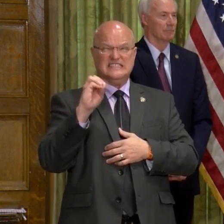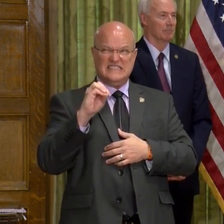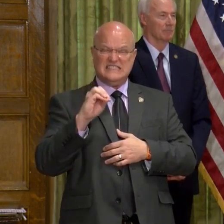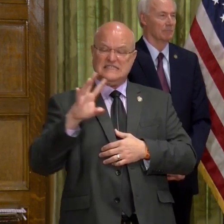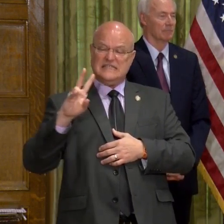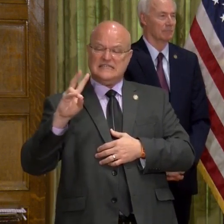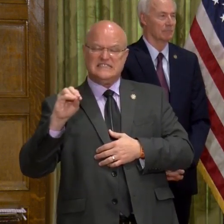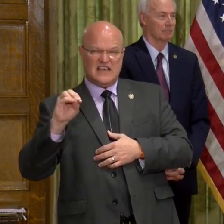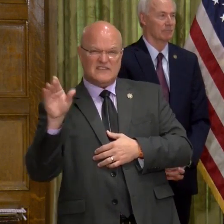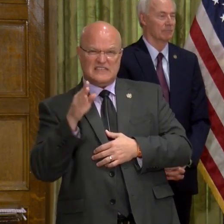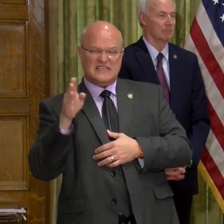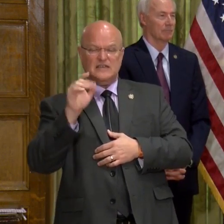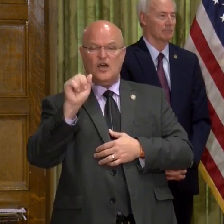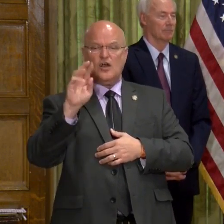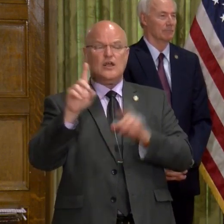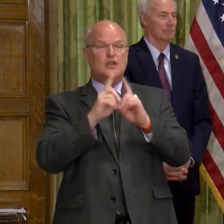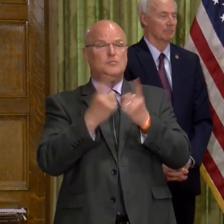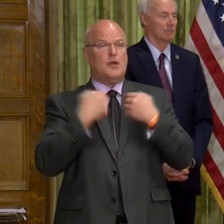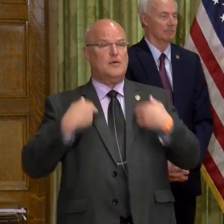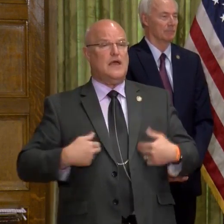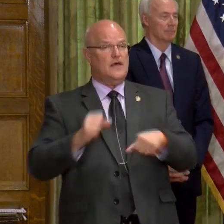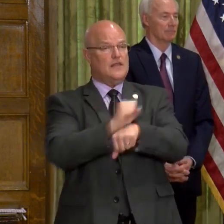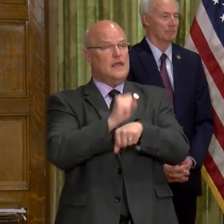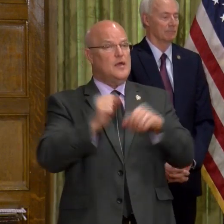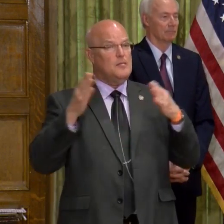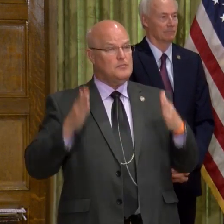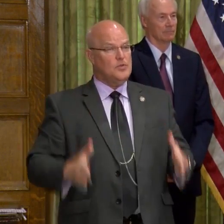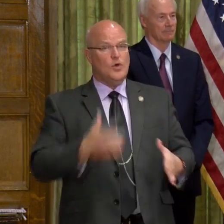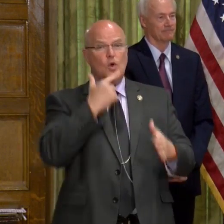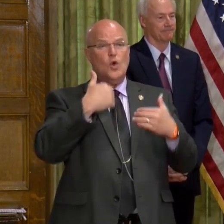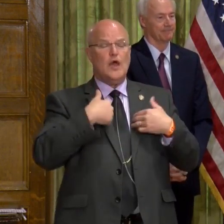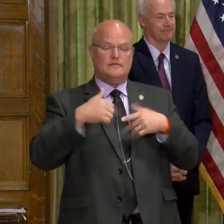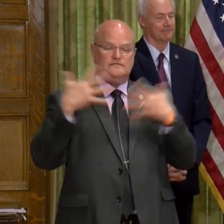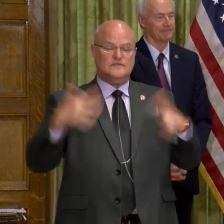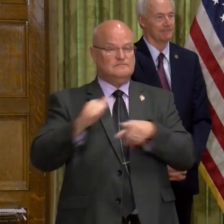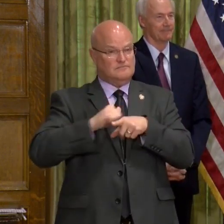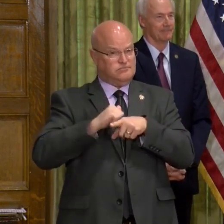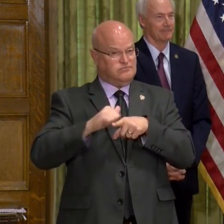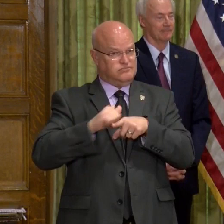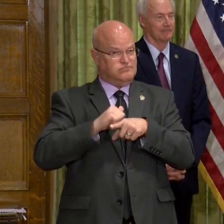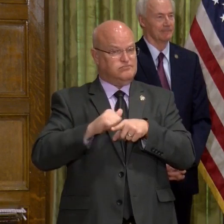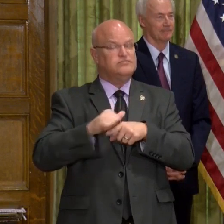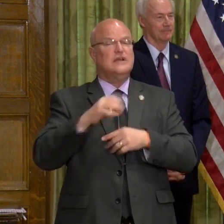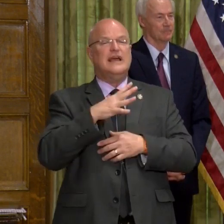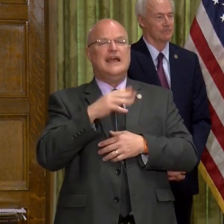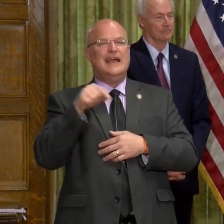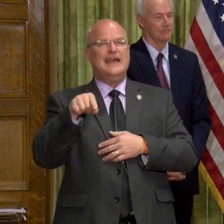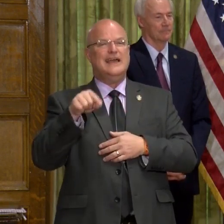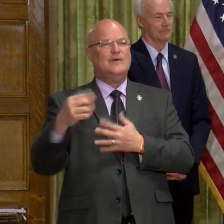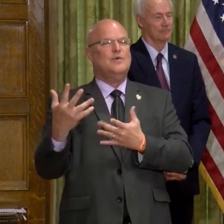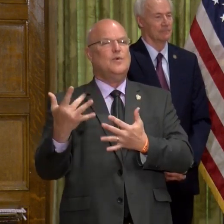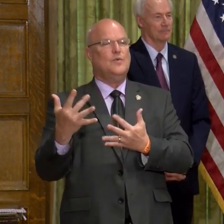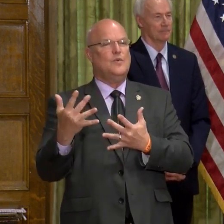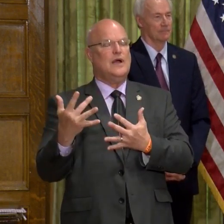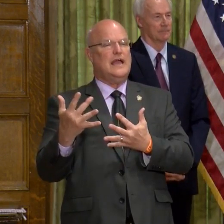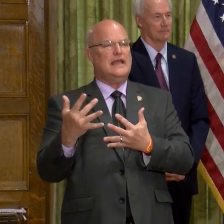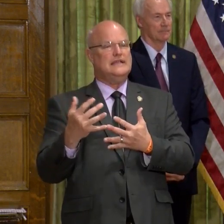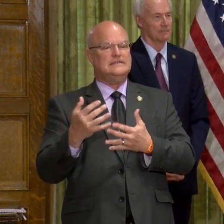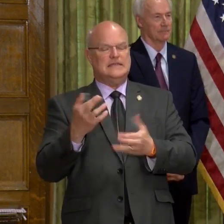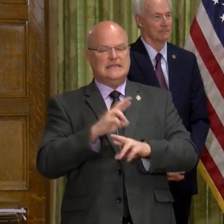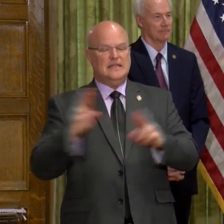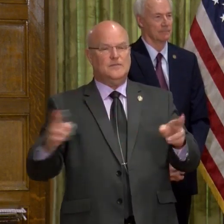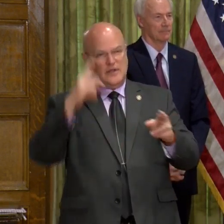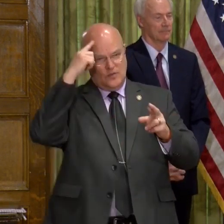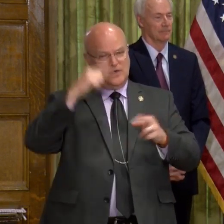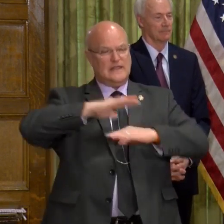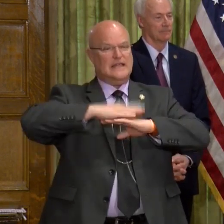70 Arkansas Department of Health employees who have been trained, and we're waiting to equip them